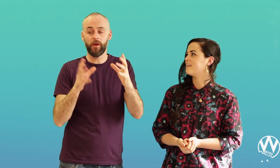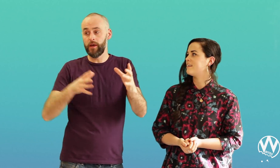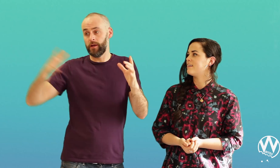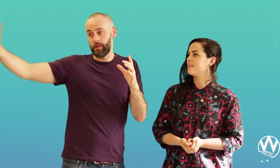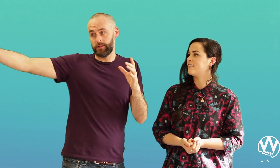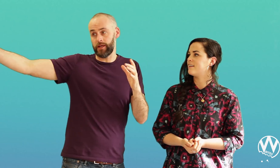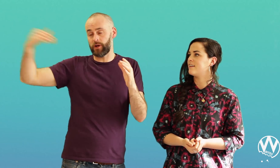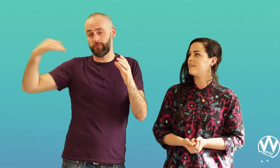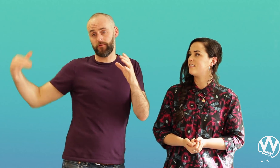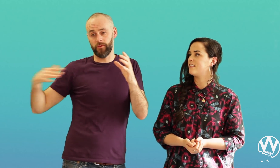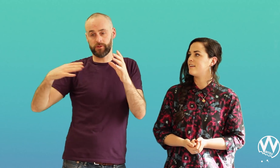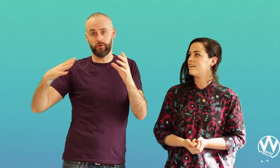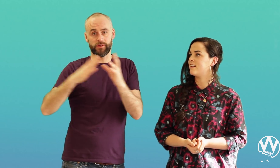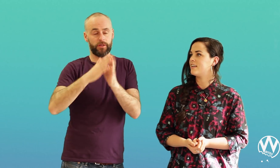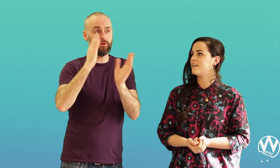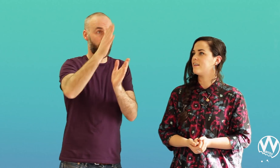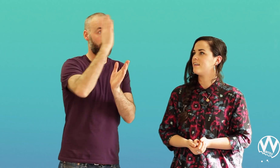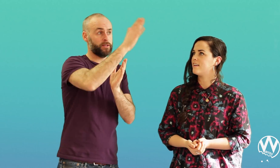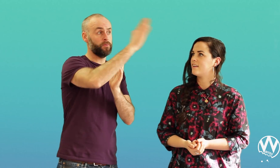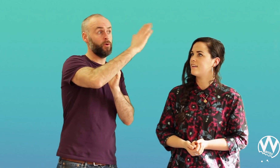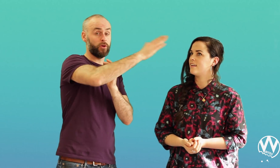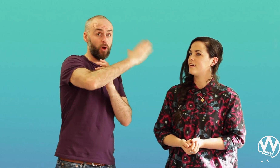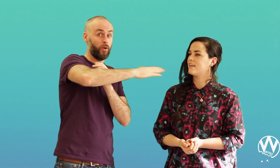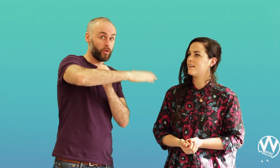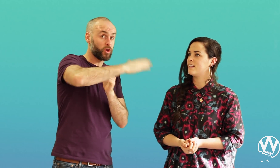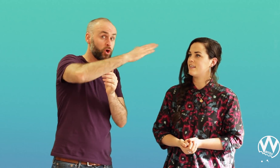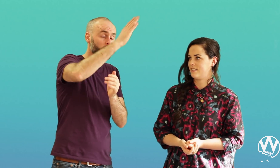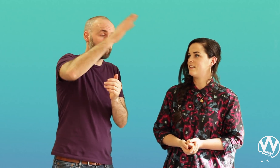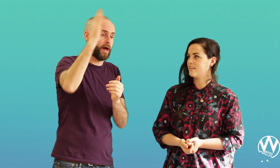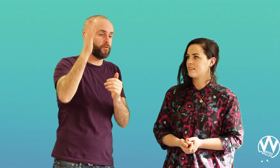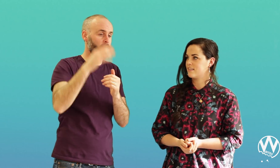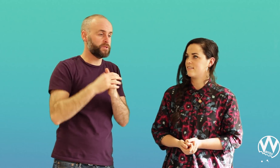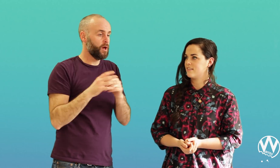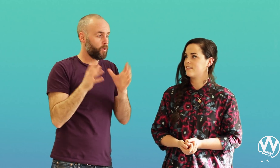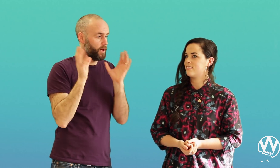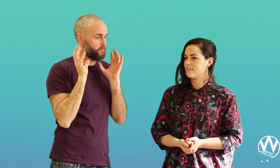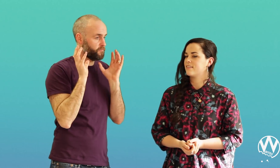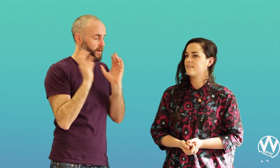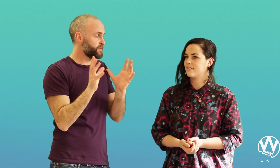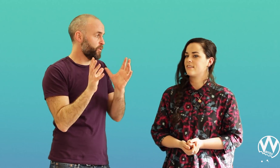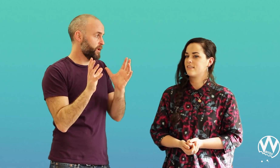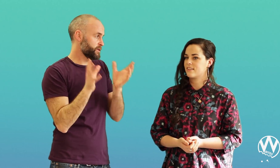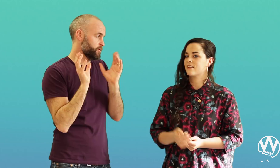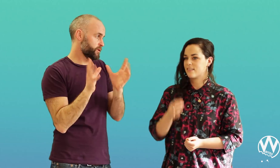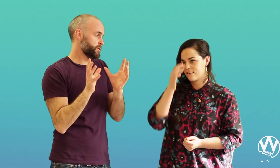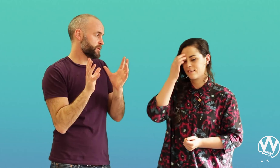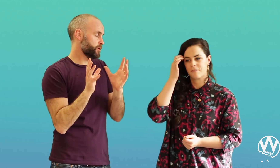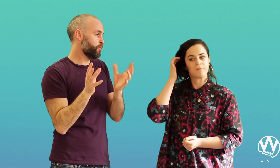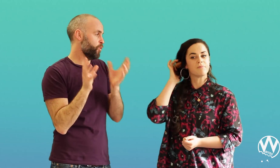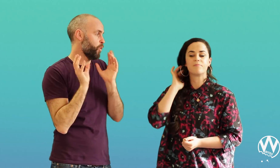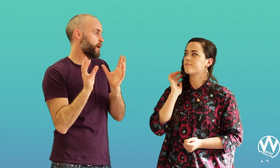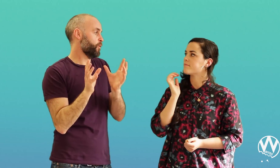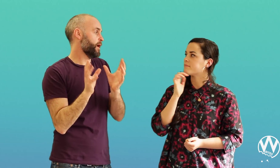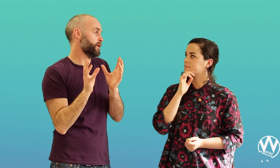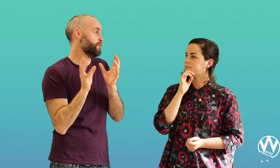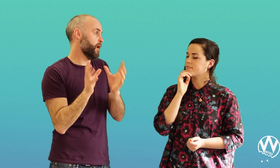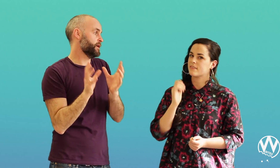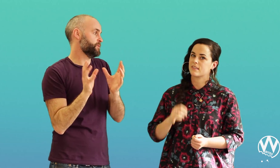take traffic from other sources and remarket on all the Google platforms. When Facebook is your audience's hub, where can you market to